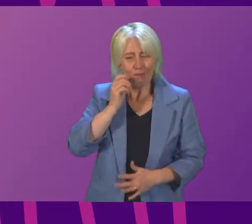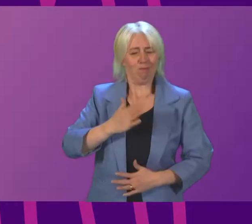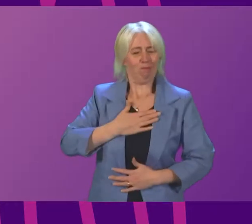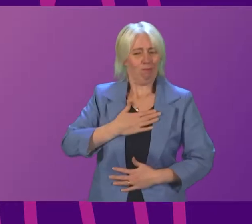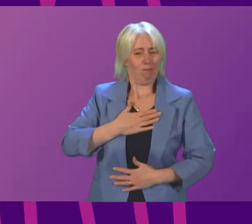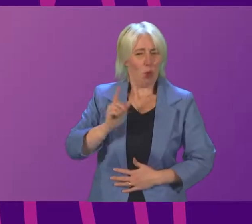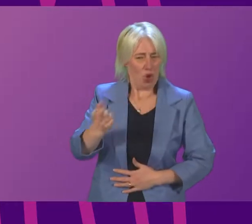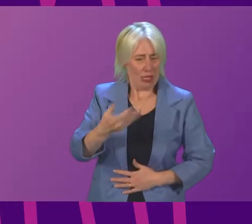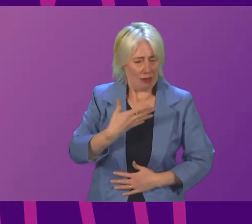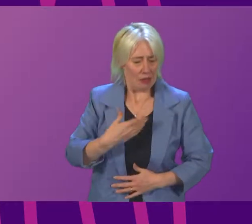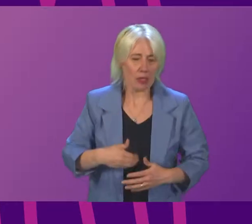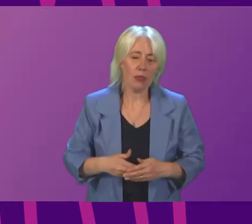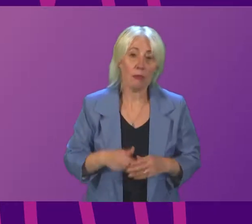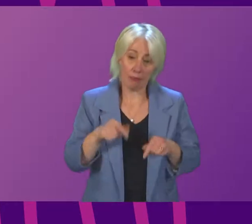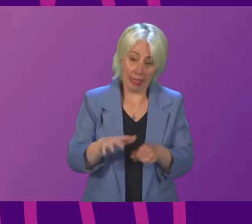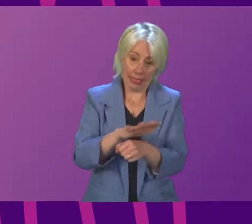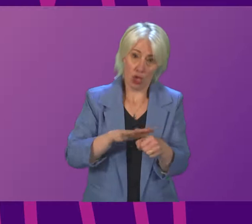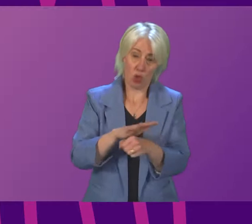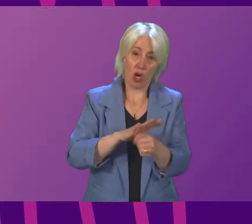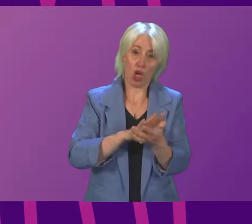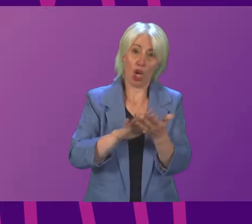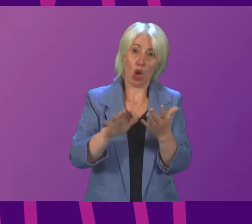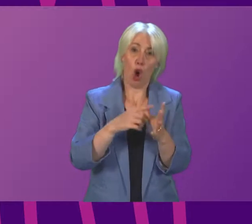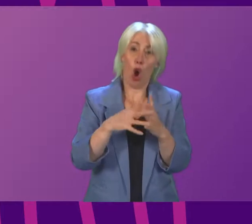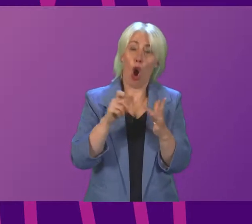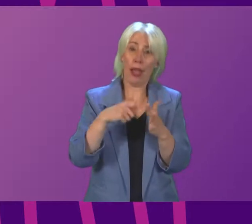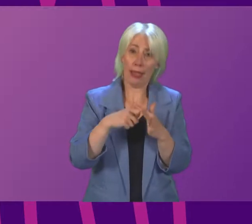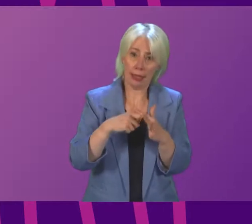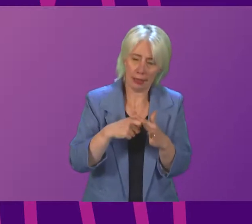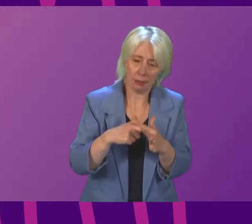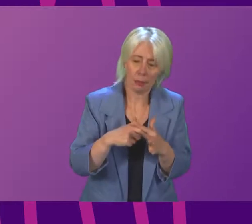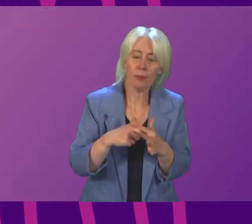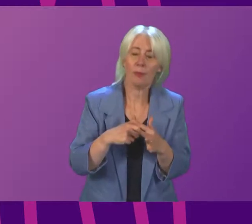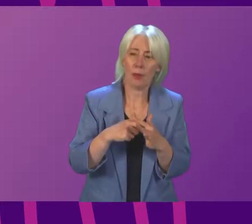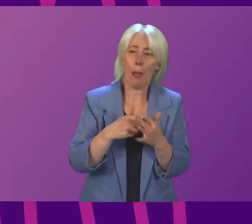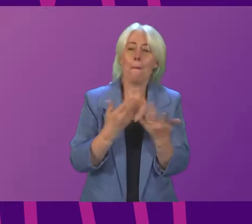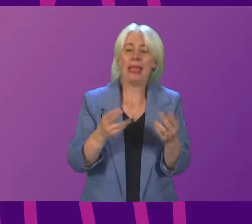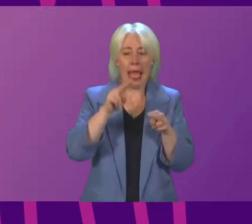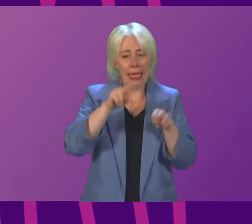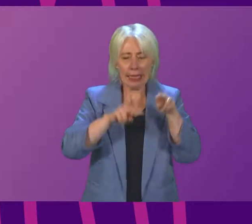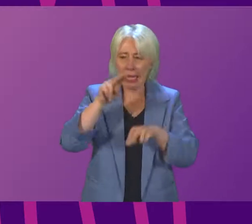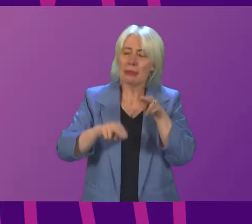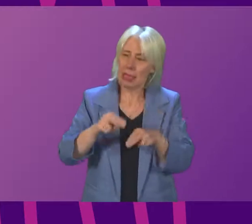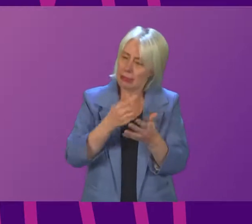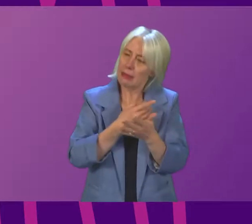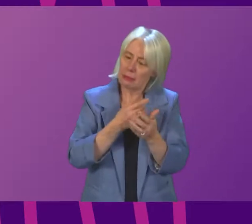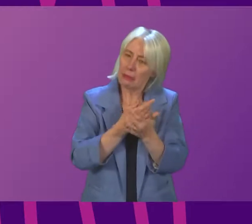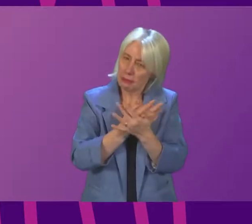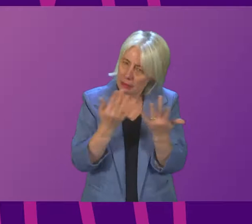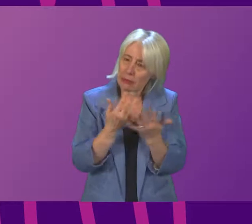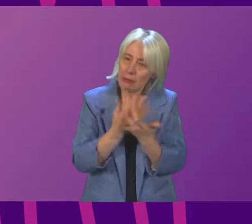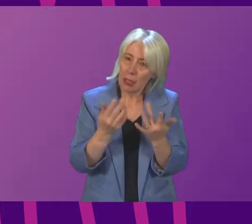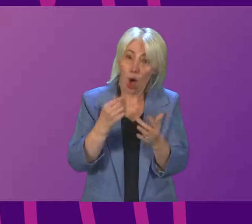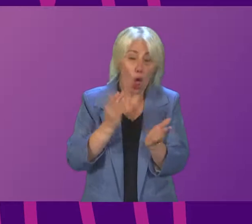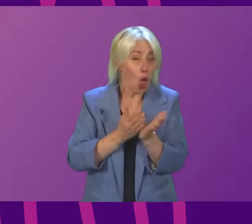The situation in Hoiwk, there were several assessments made and I saw the running data